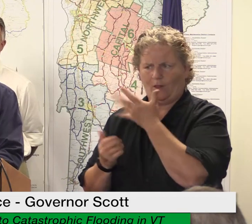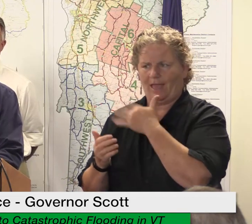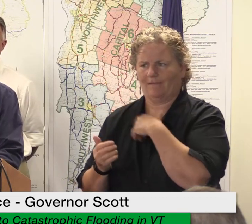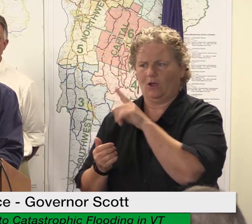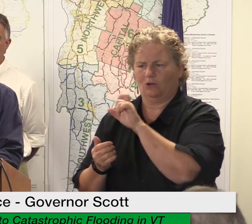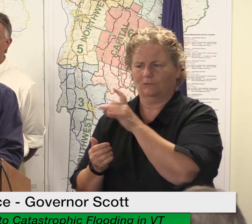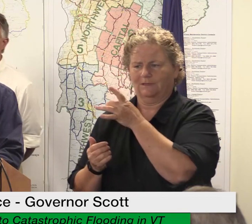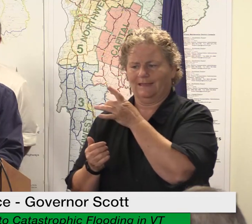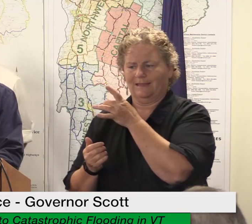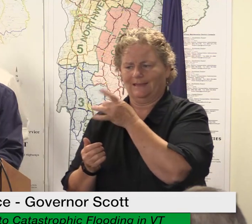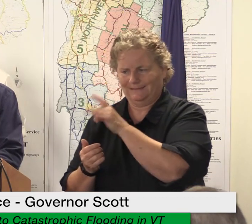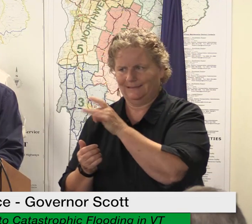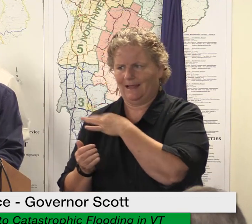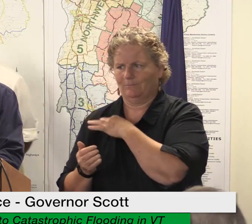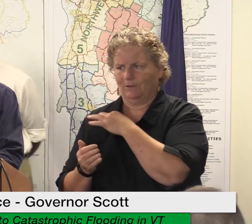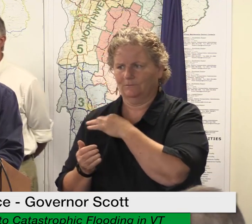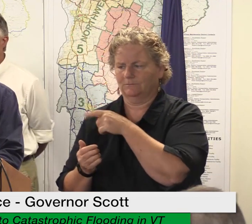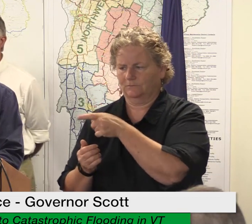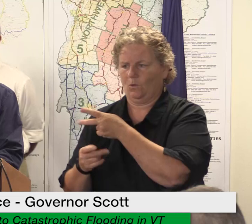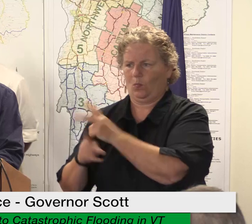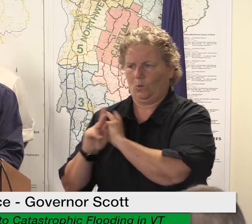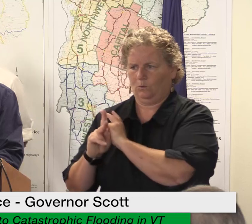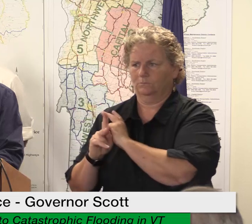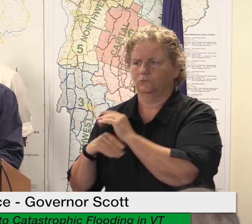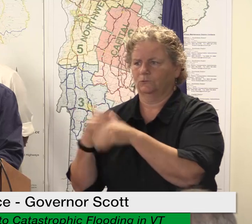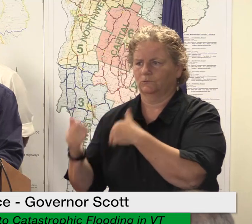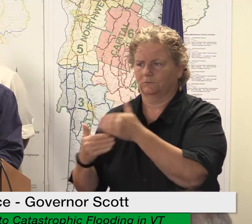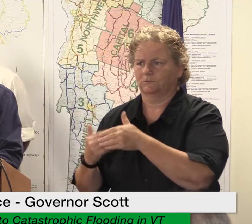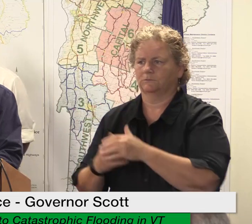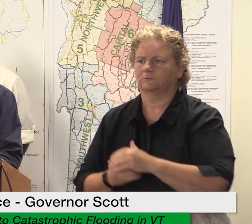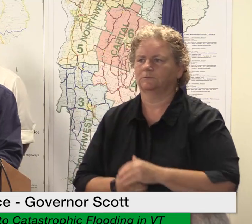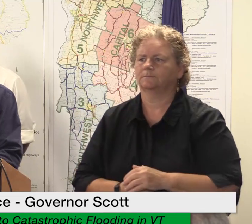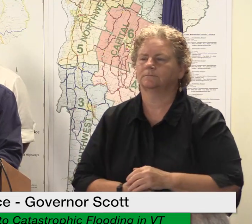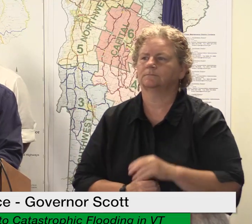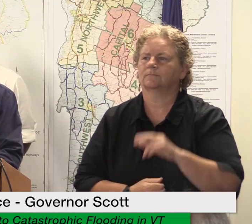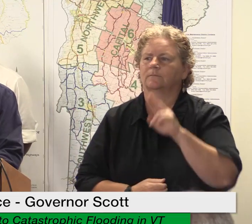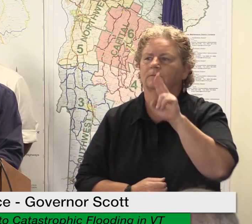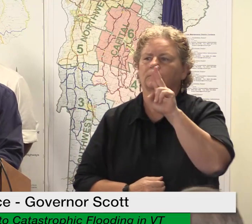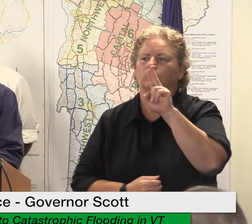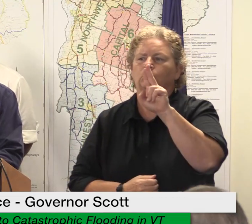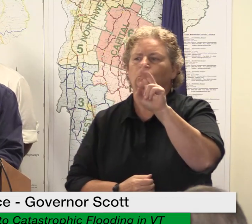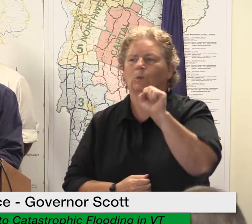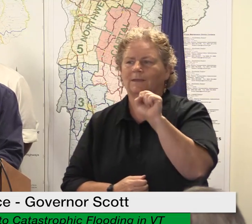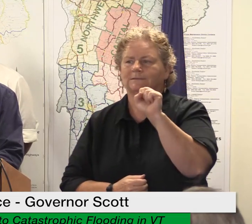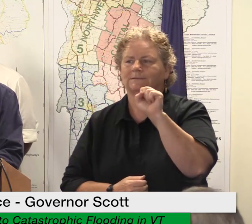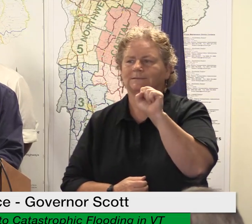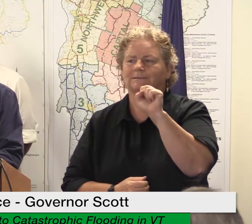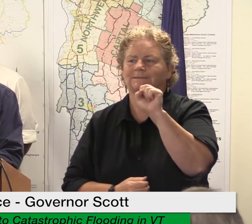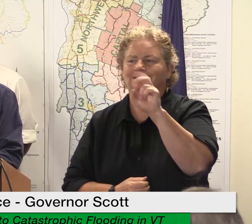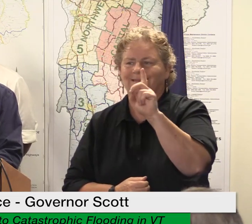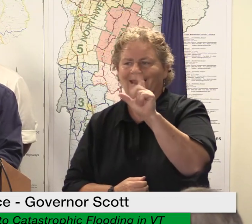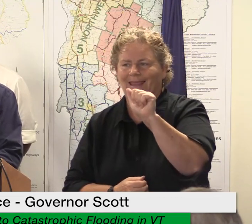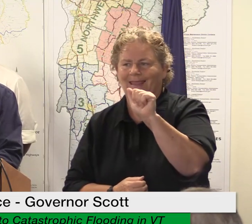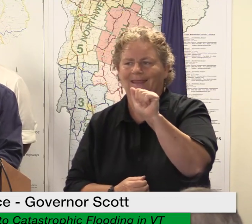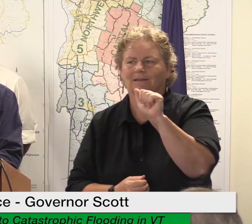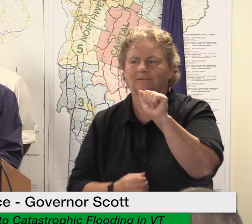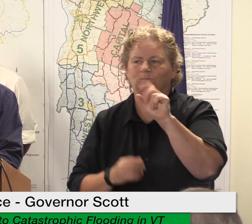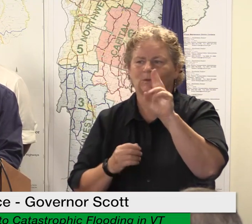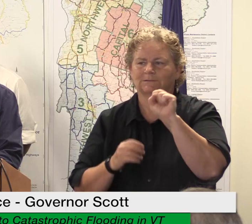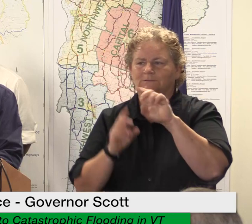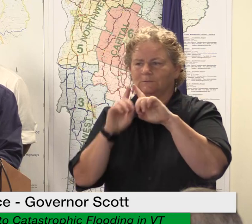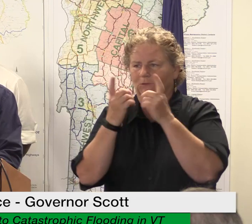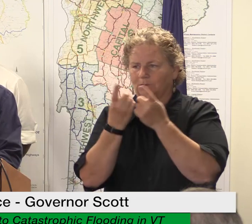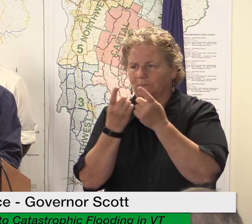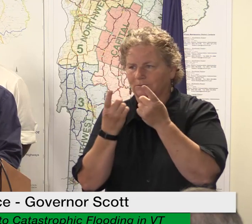usda food and safety inspection service is also part of our team and lastly the environmental protection and